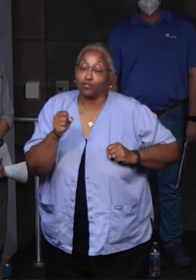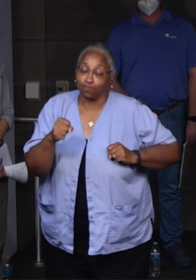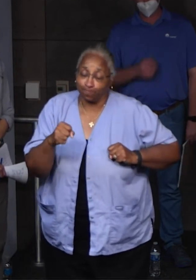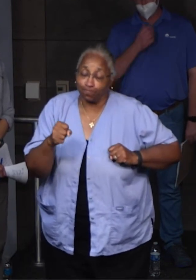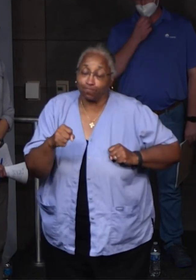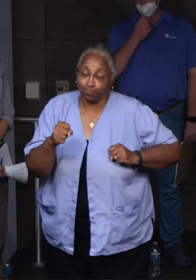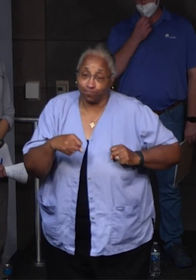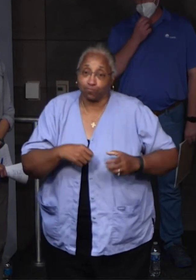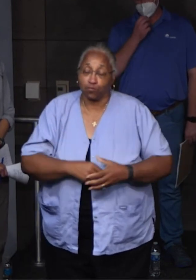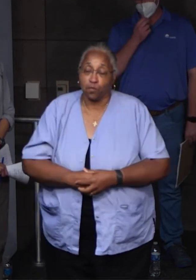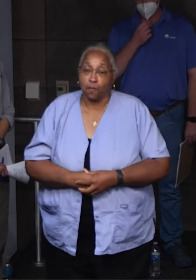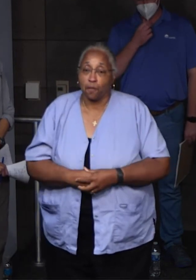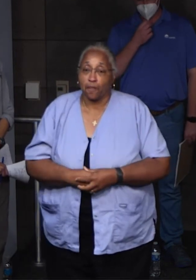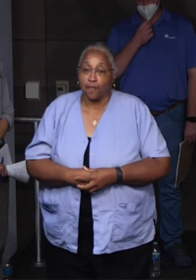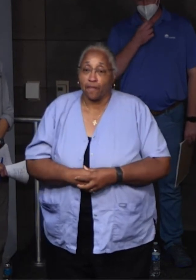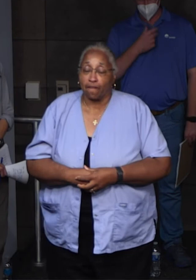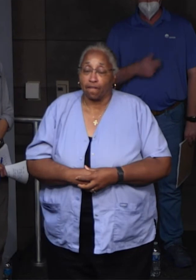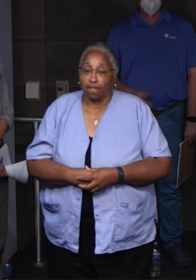You know,